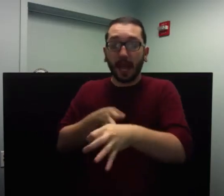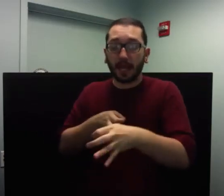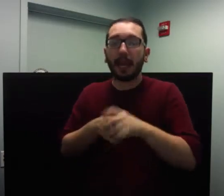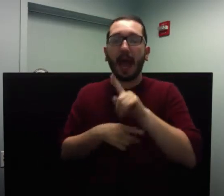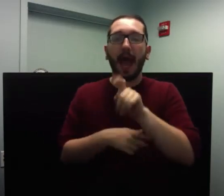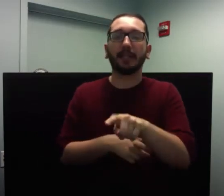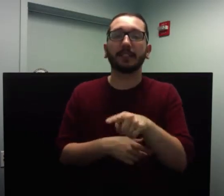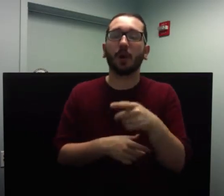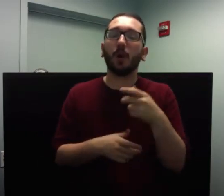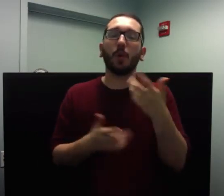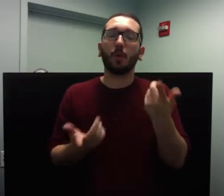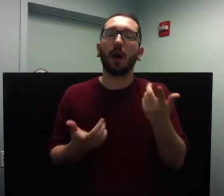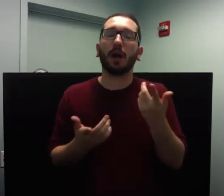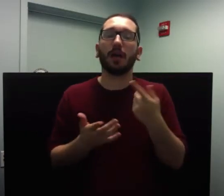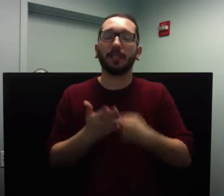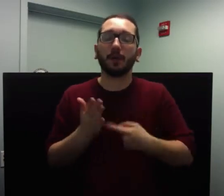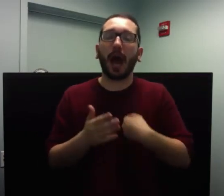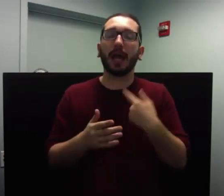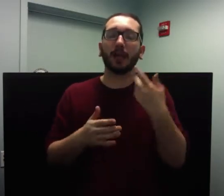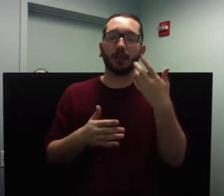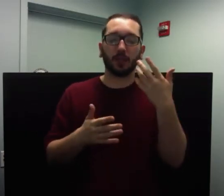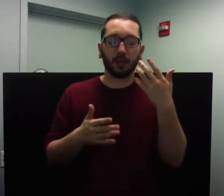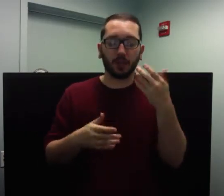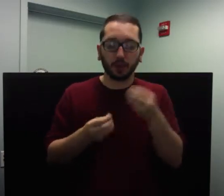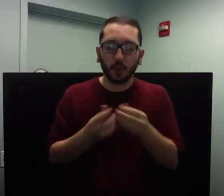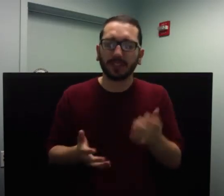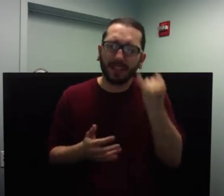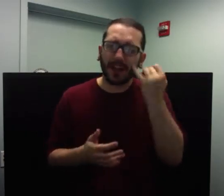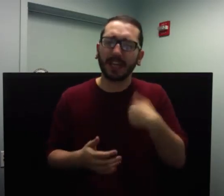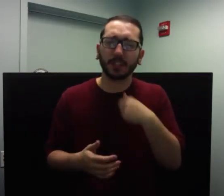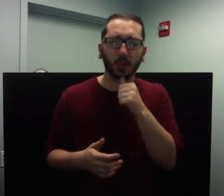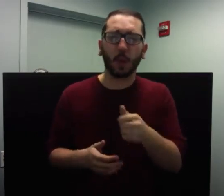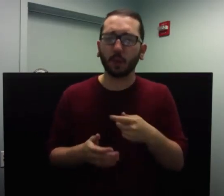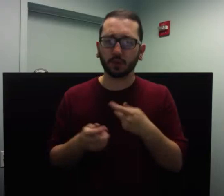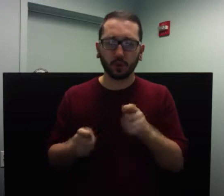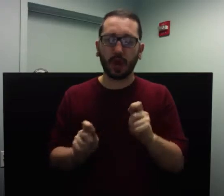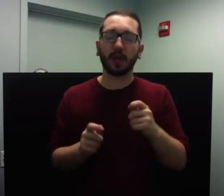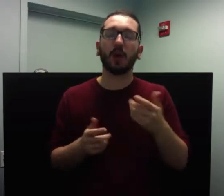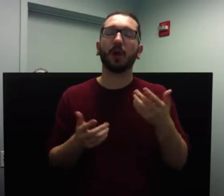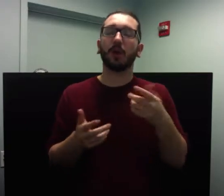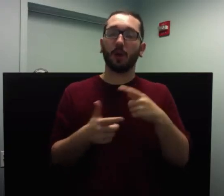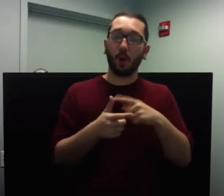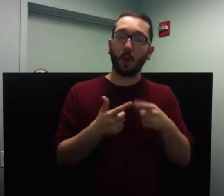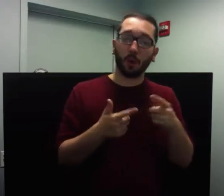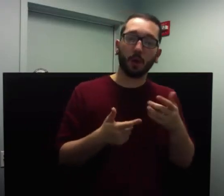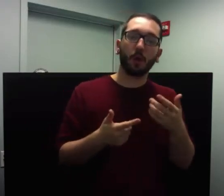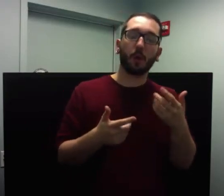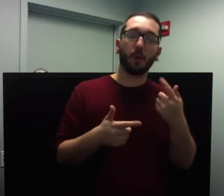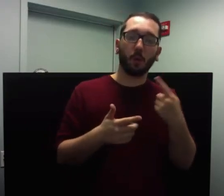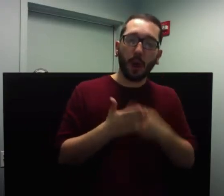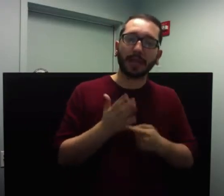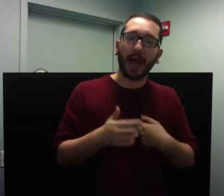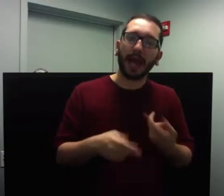if I don't try? What could I gain by trying? Whether I succeed or not?